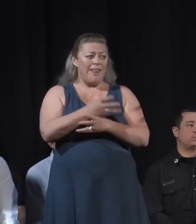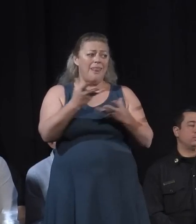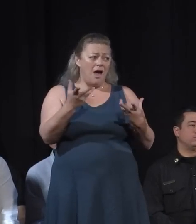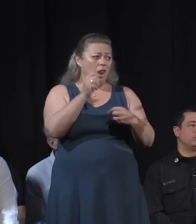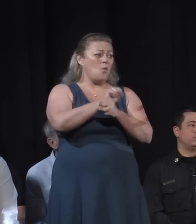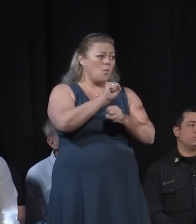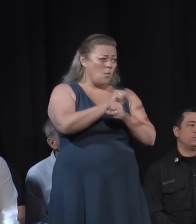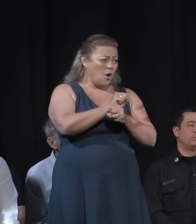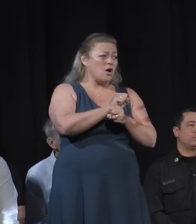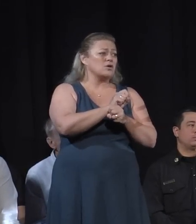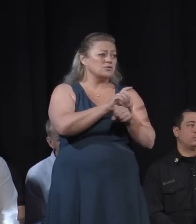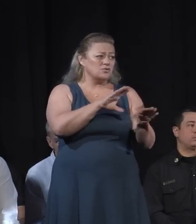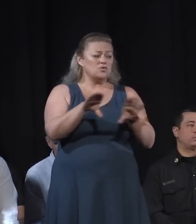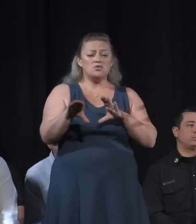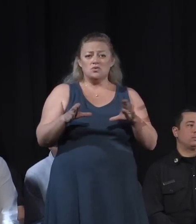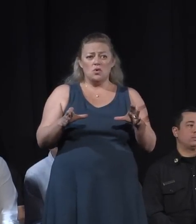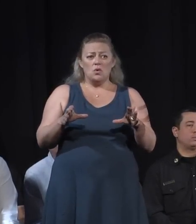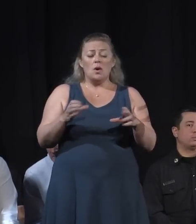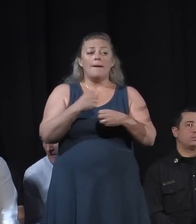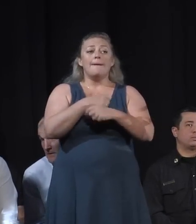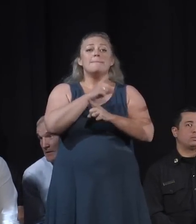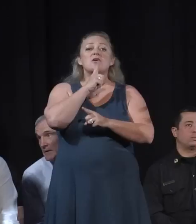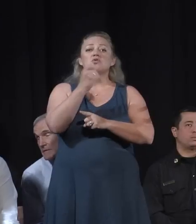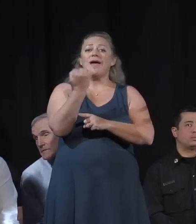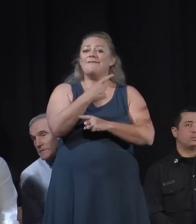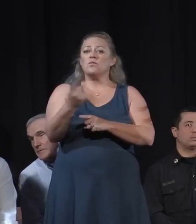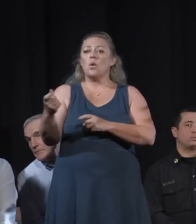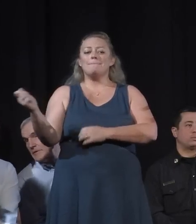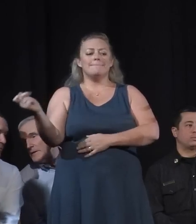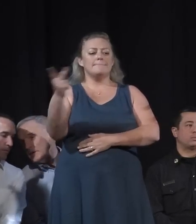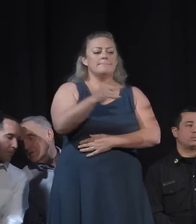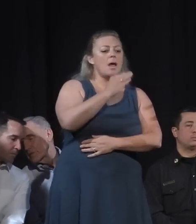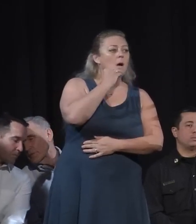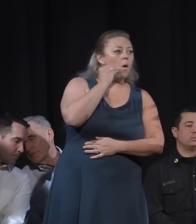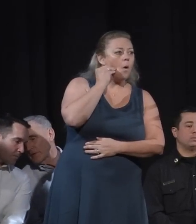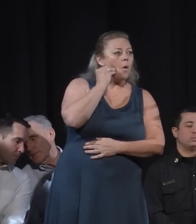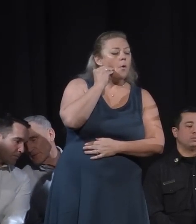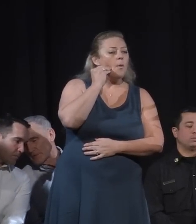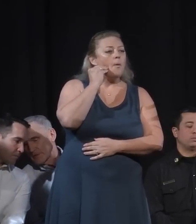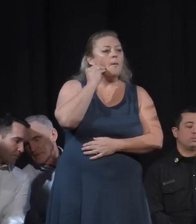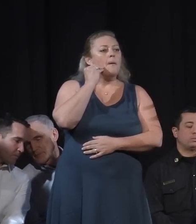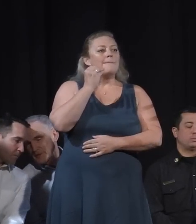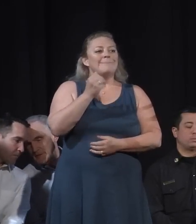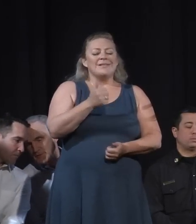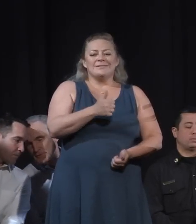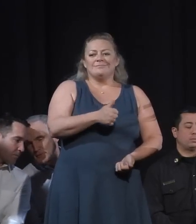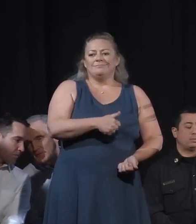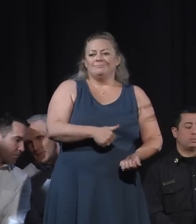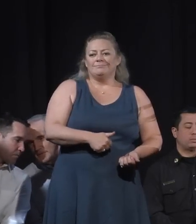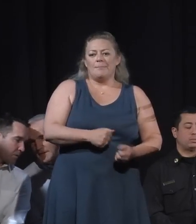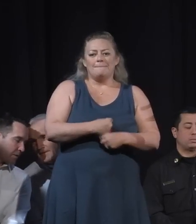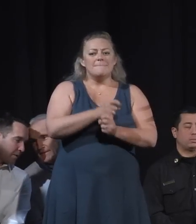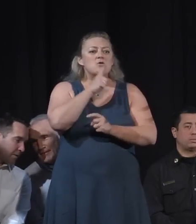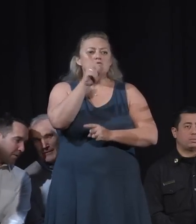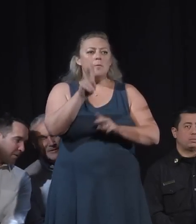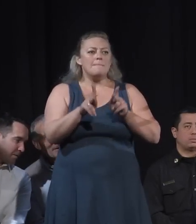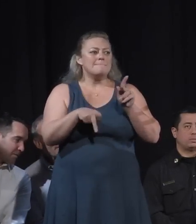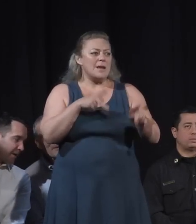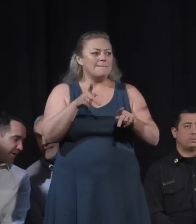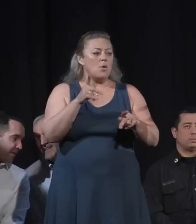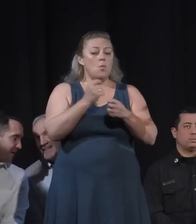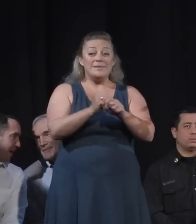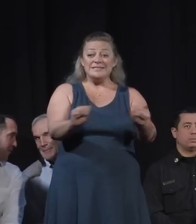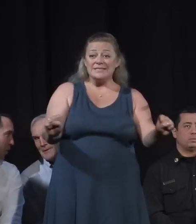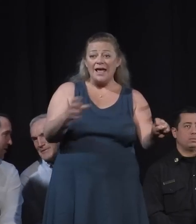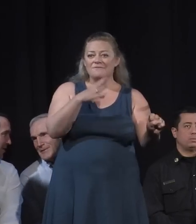to get everybody back into their homes, to help people rebuild their homes, to be safe, which is the most important thing.